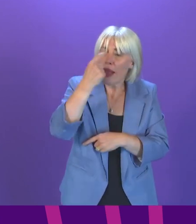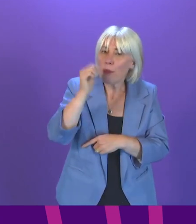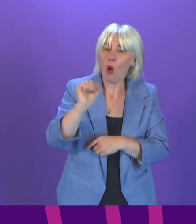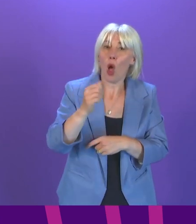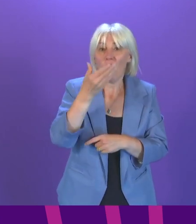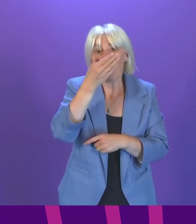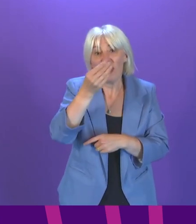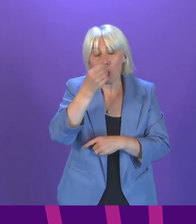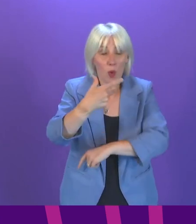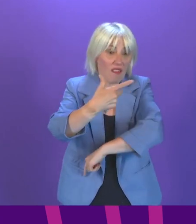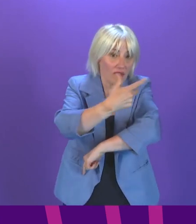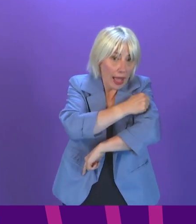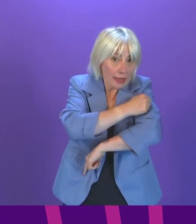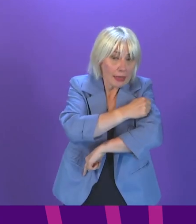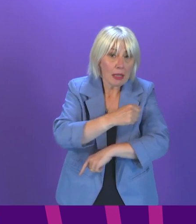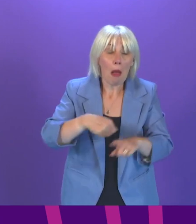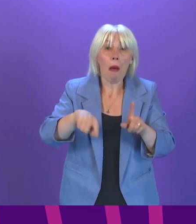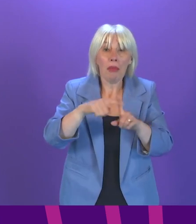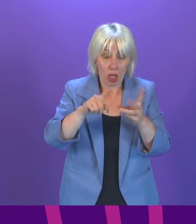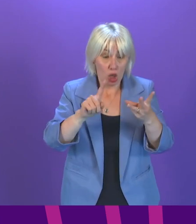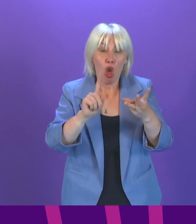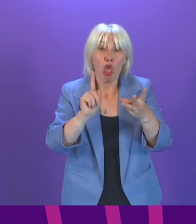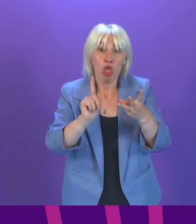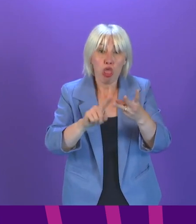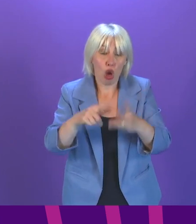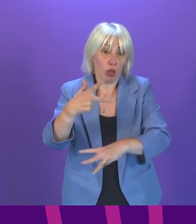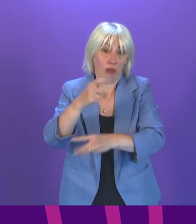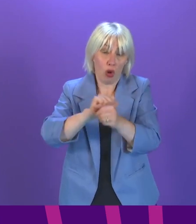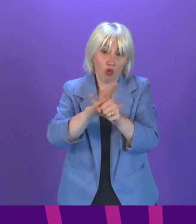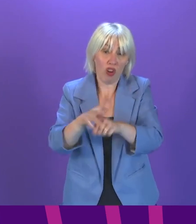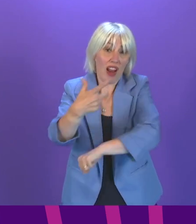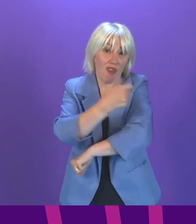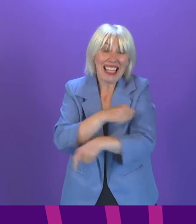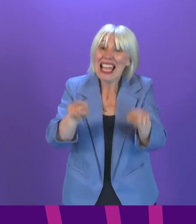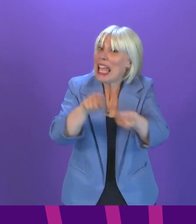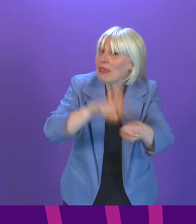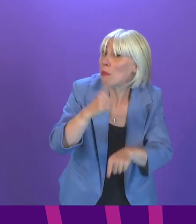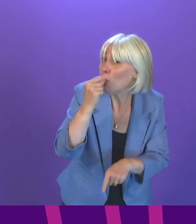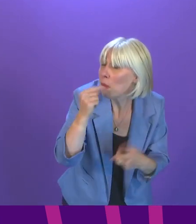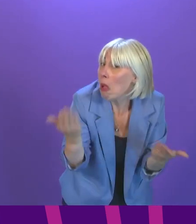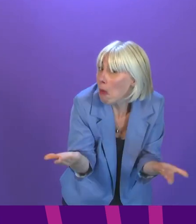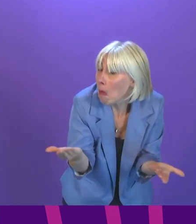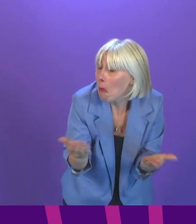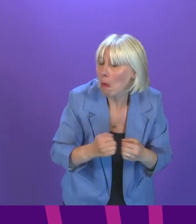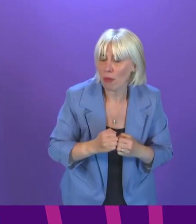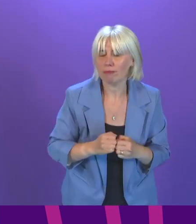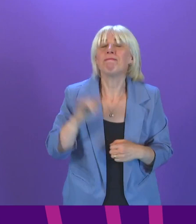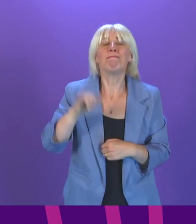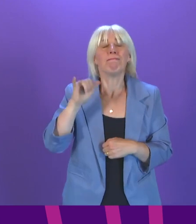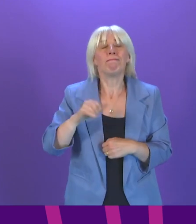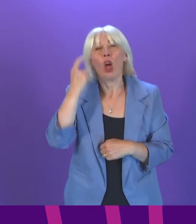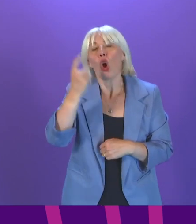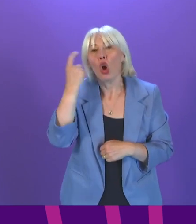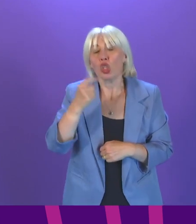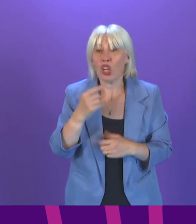vaccine and, if applicable, the COVID booster at the same time? First Minister. In short, yes, we are considering all possible